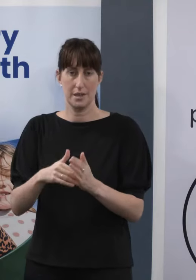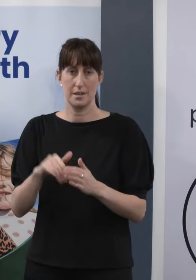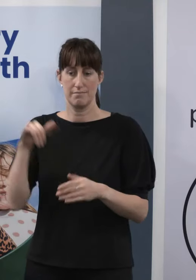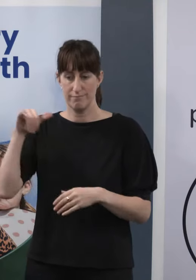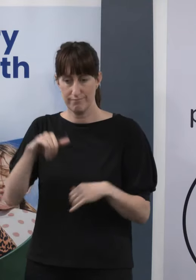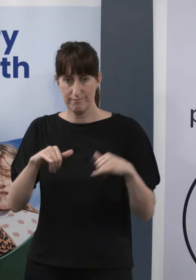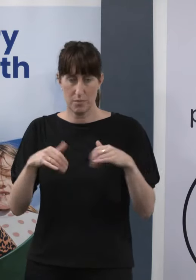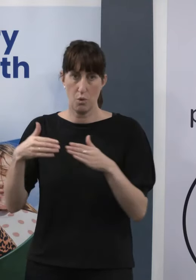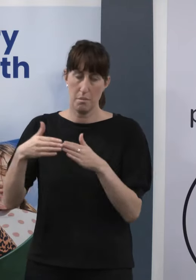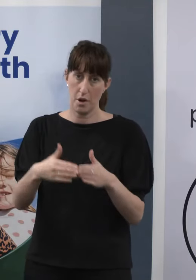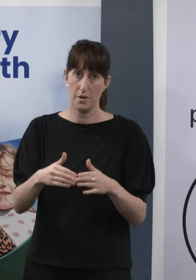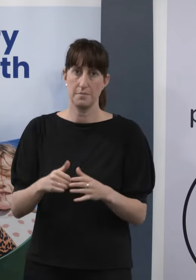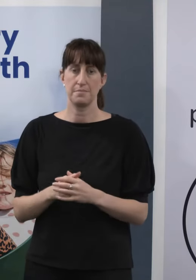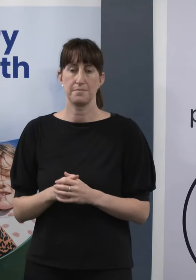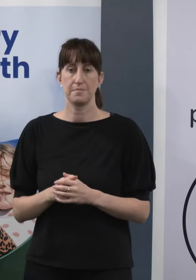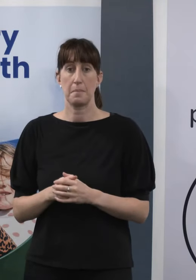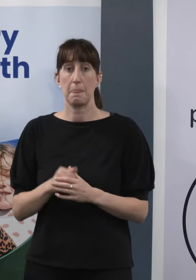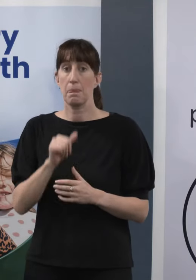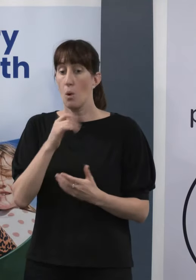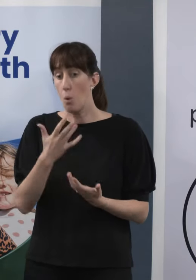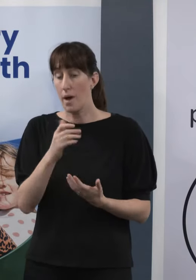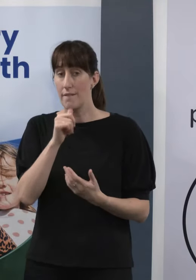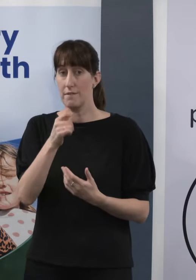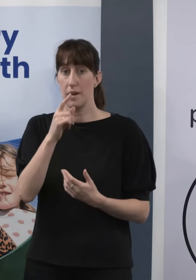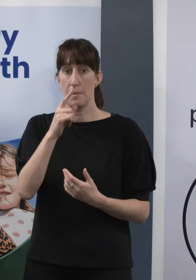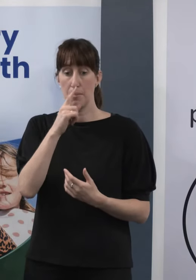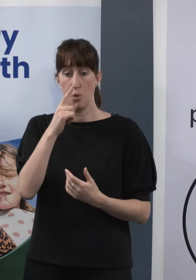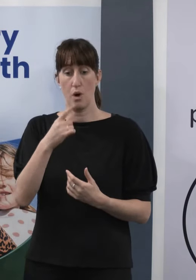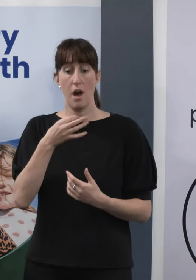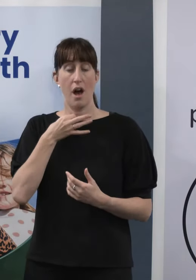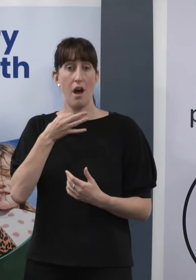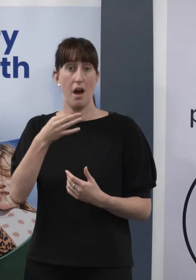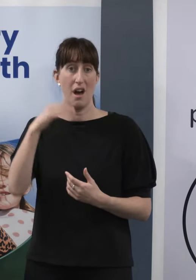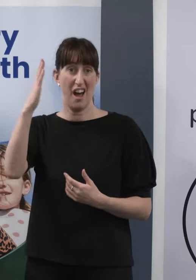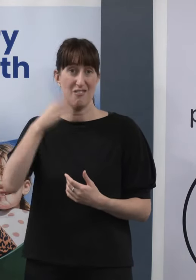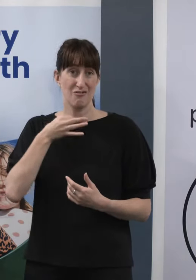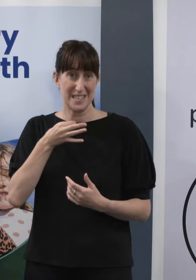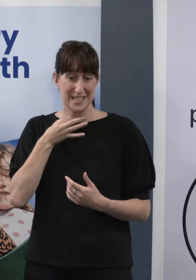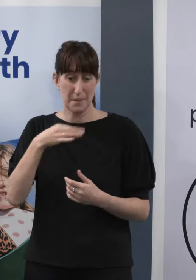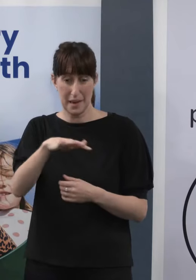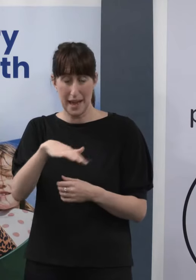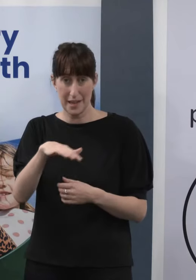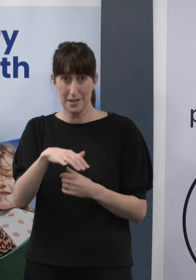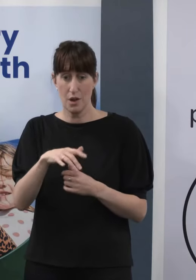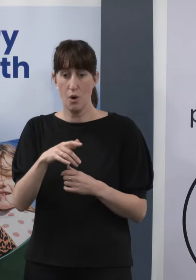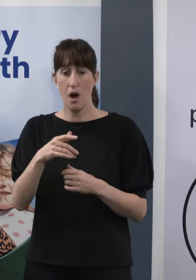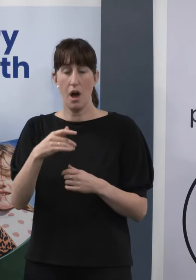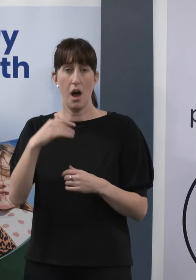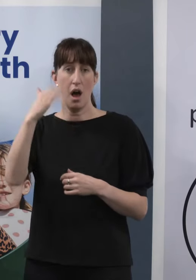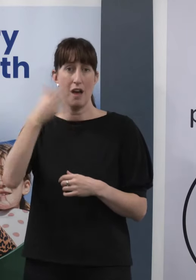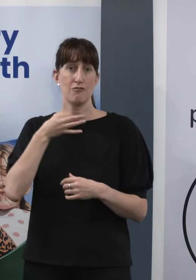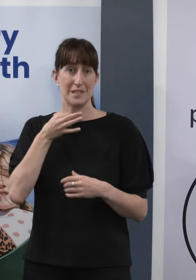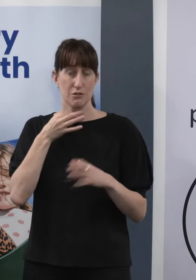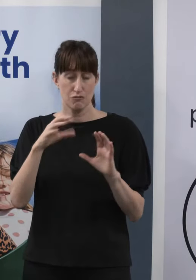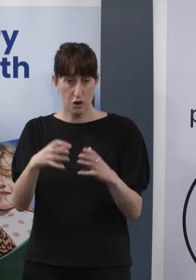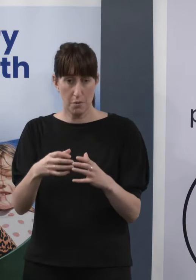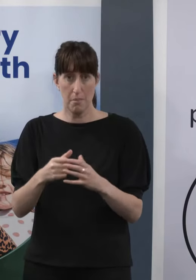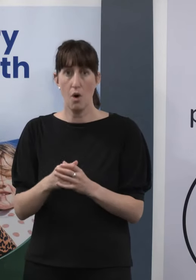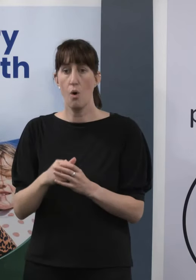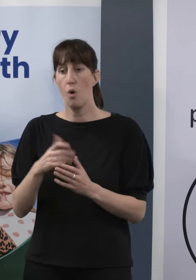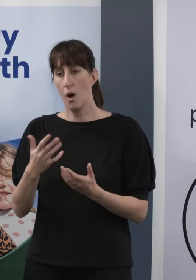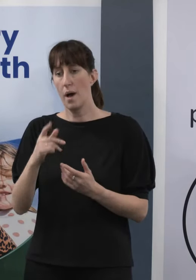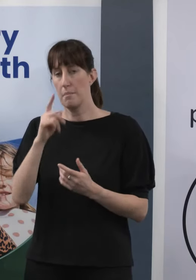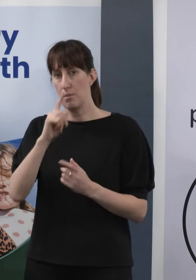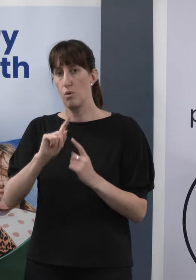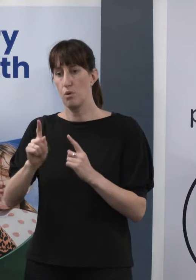in high-risk areas or situations, and, of course, as I mentioned, we're routinely testing people that have been admitted to hospital with